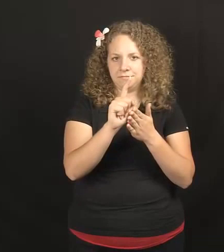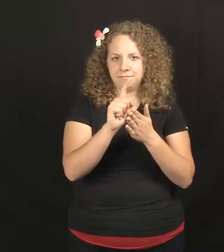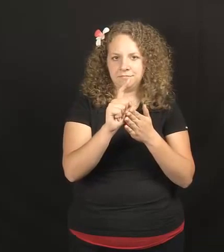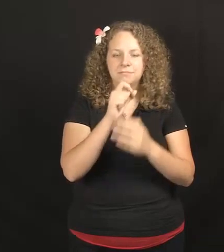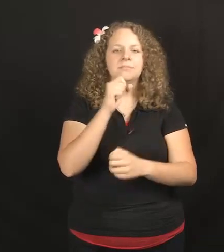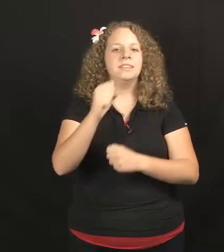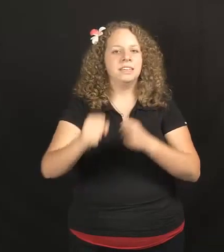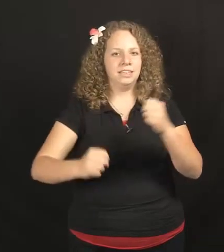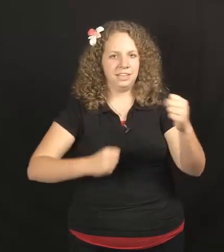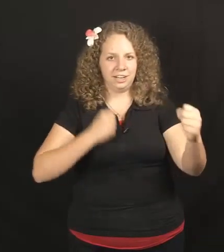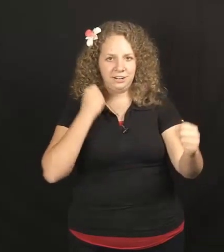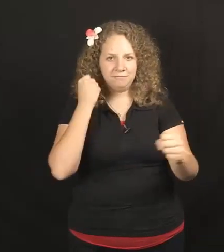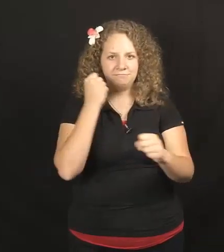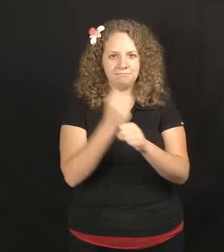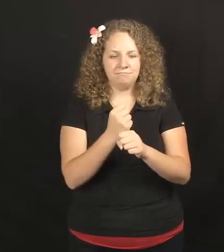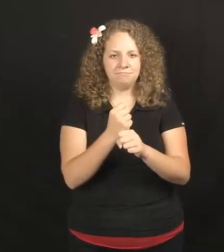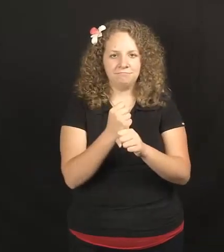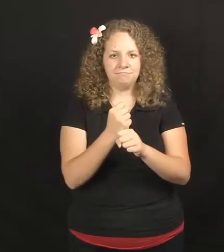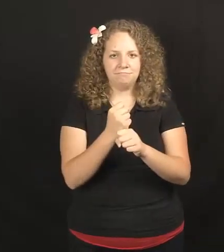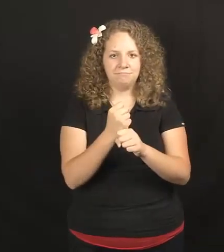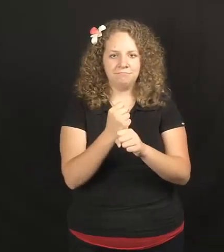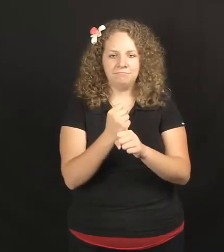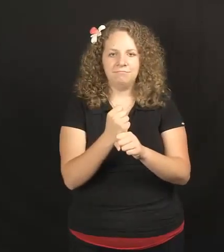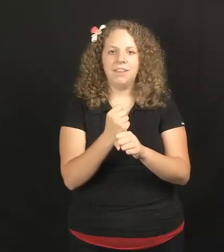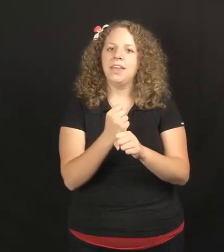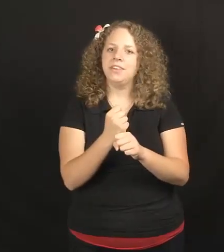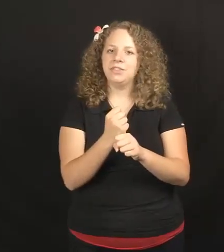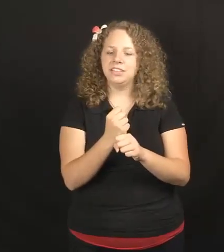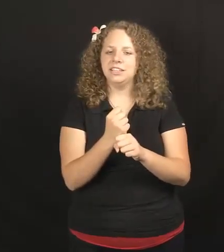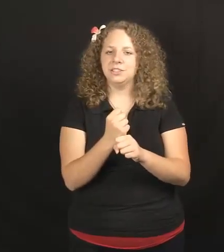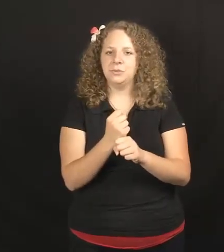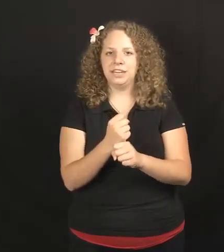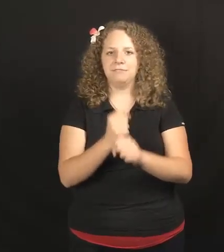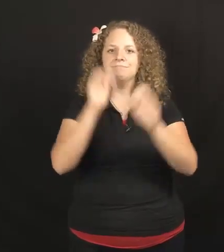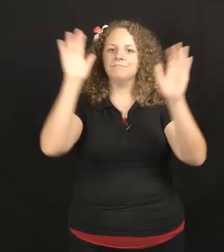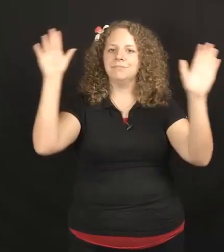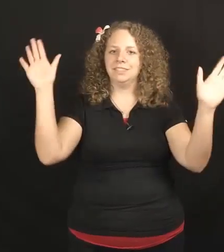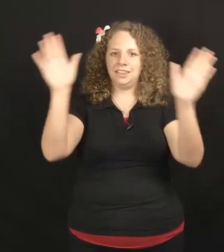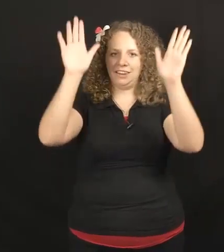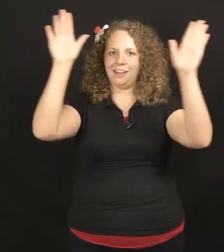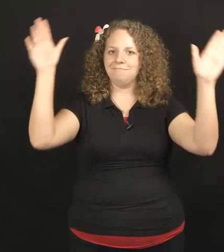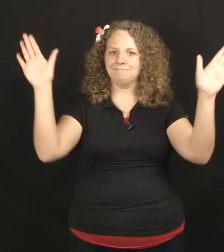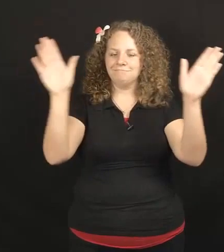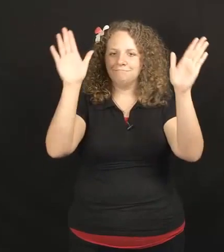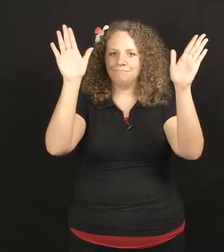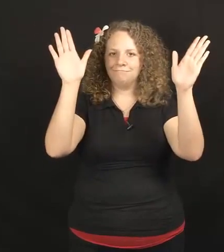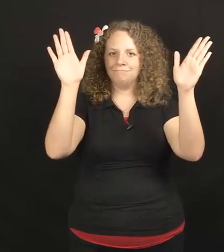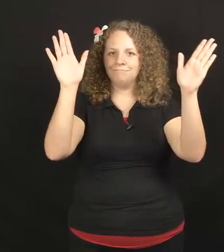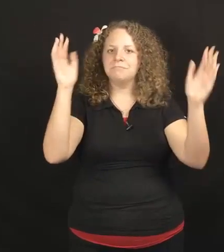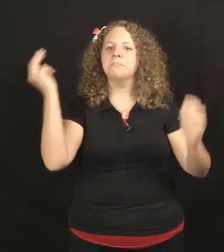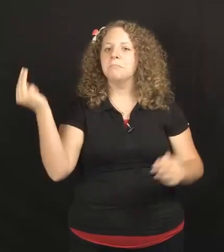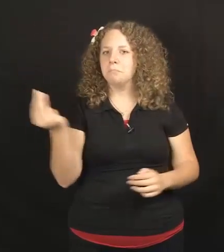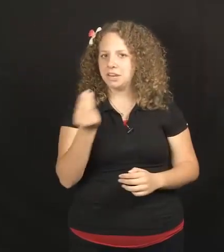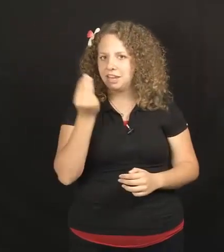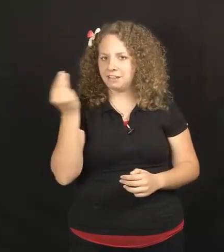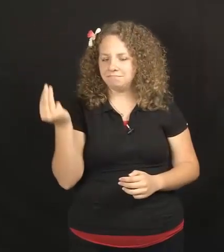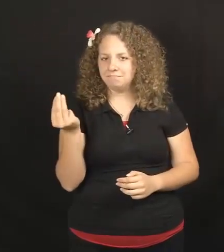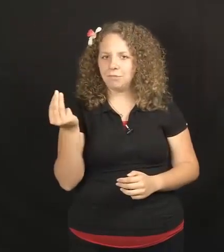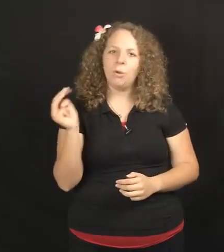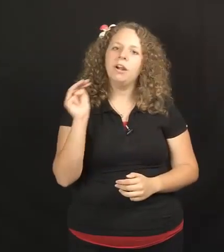Year And then the days of the week Sunday Monday Or